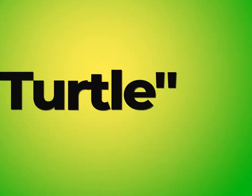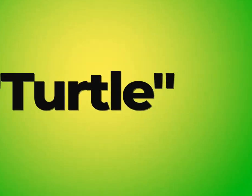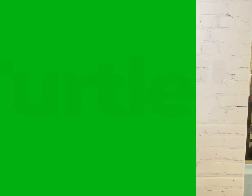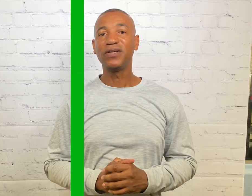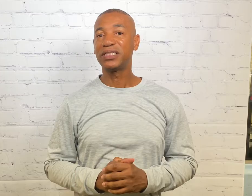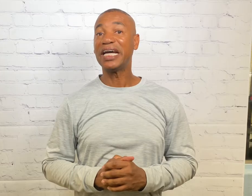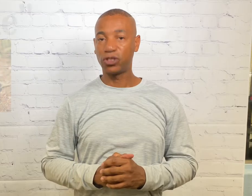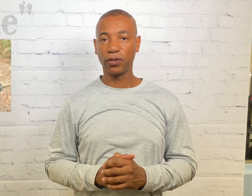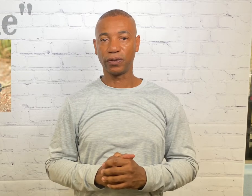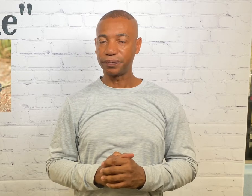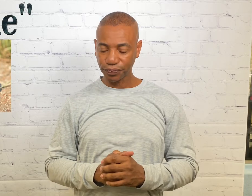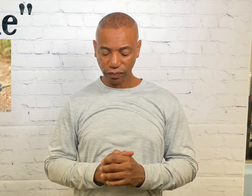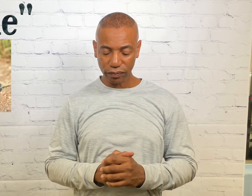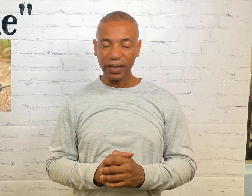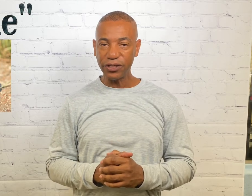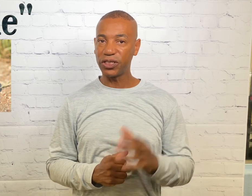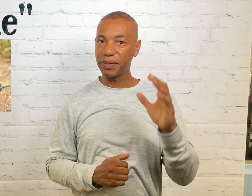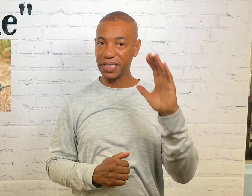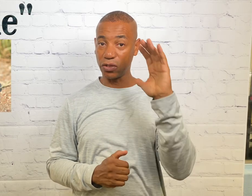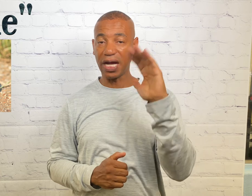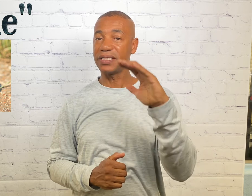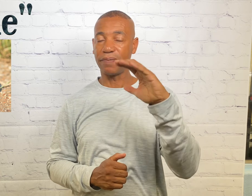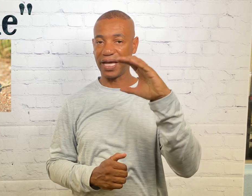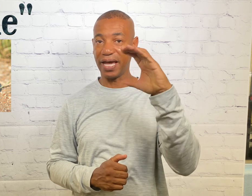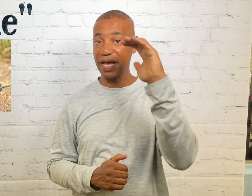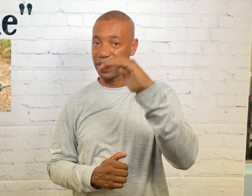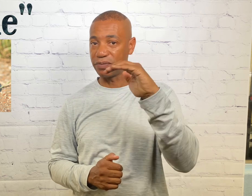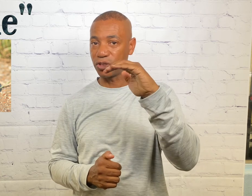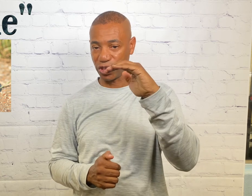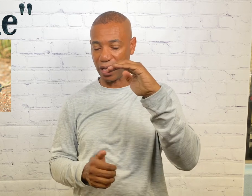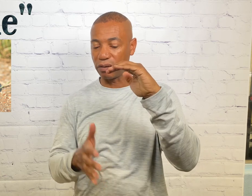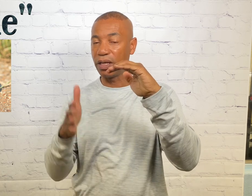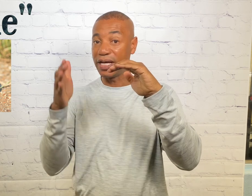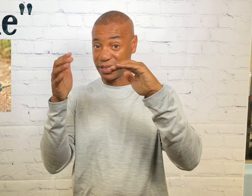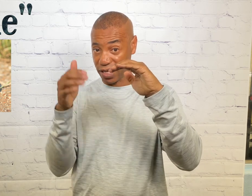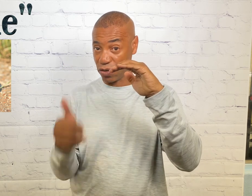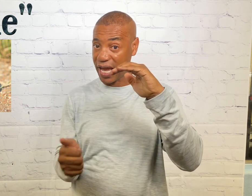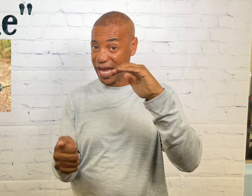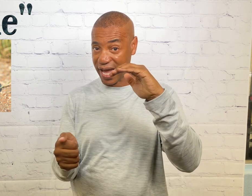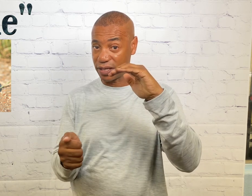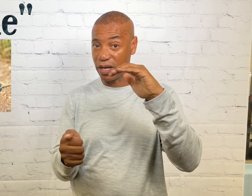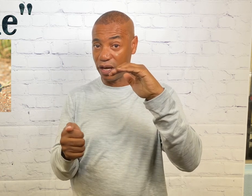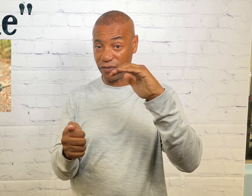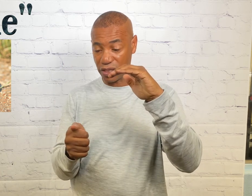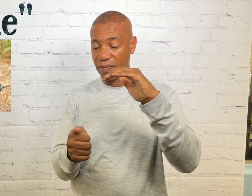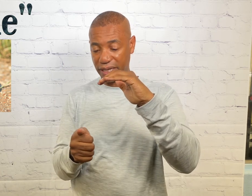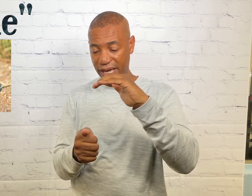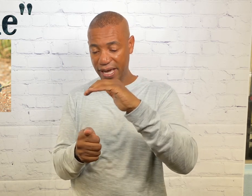For the sign turtle you simply take your non-dominant hand. That becomes the shell. Take your A hand of your dominant hand.